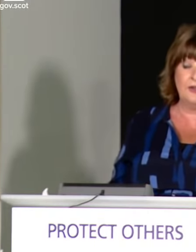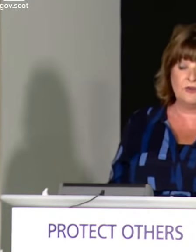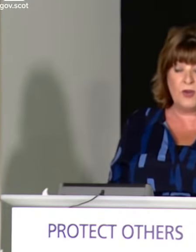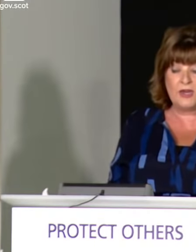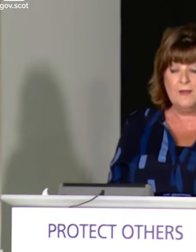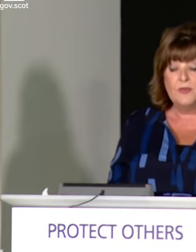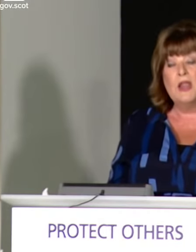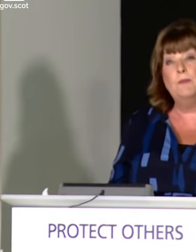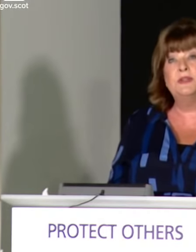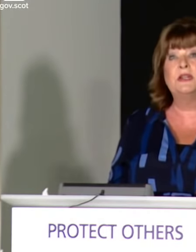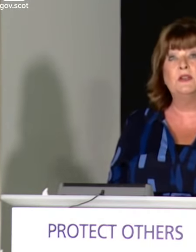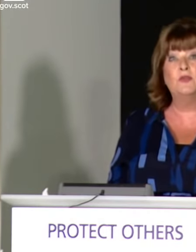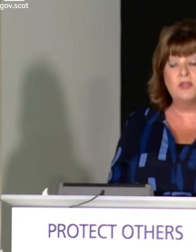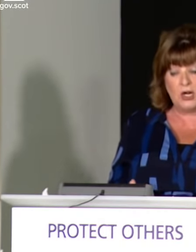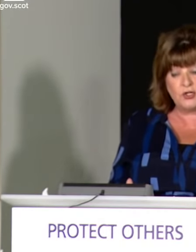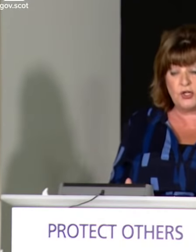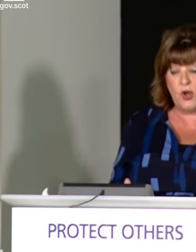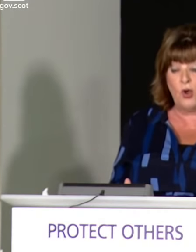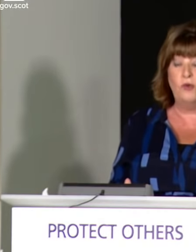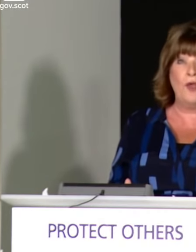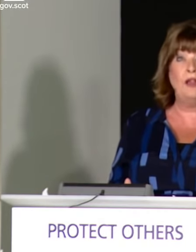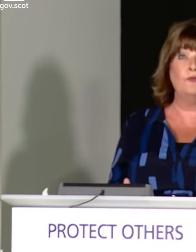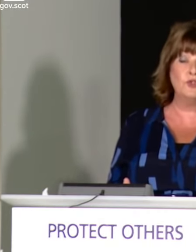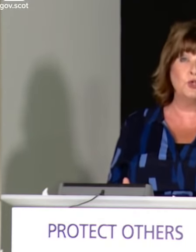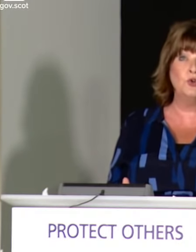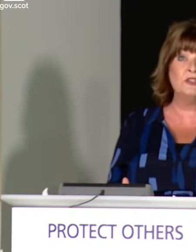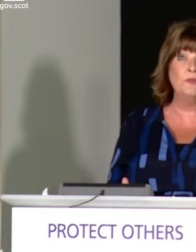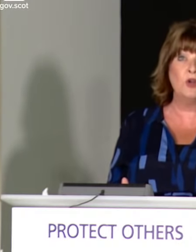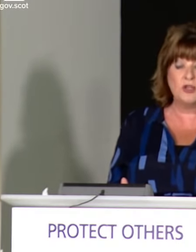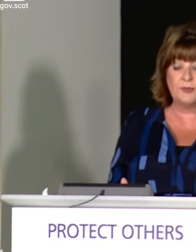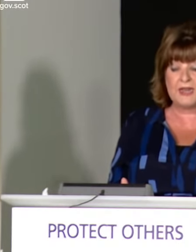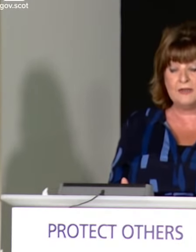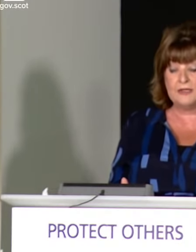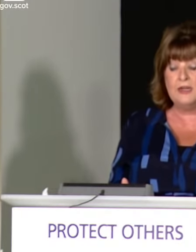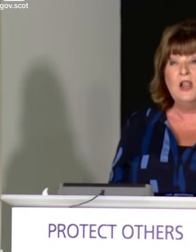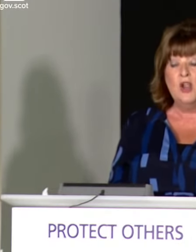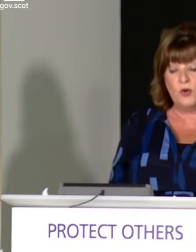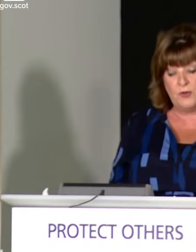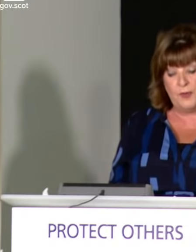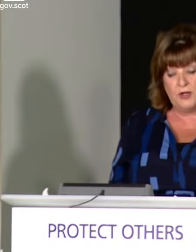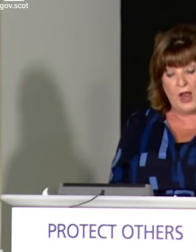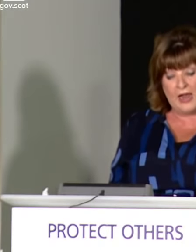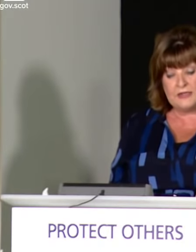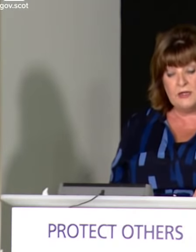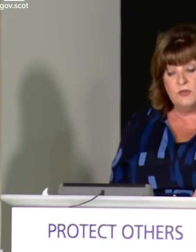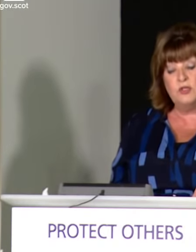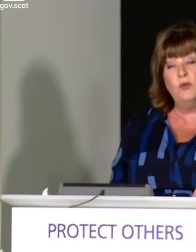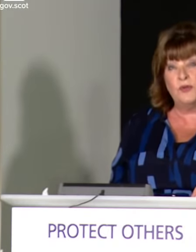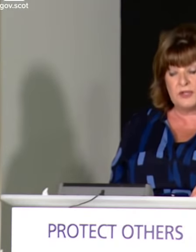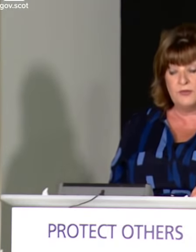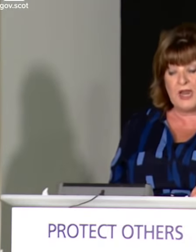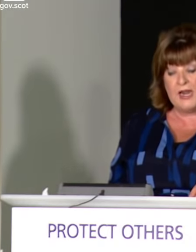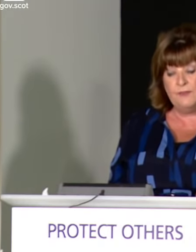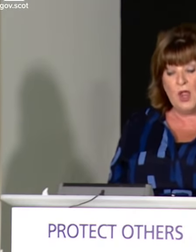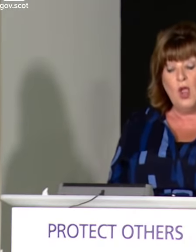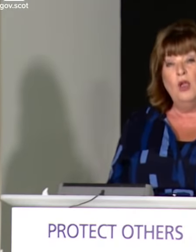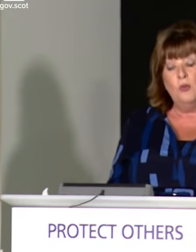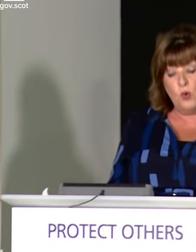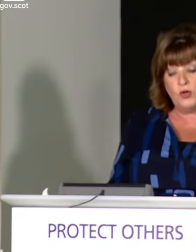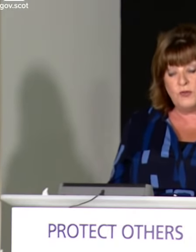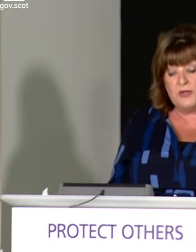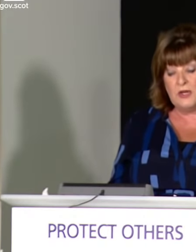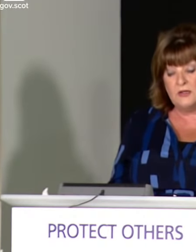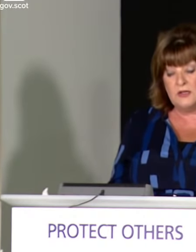earlier this week, in particular the reduction on VAT for tourism and hospitality, which we have been asking them to do for some time,